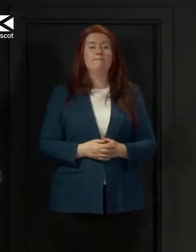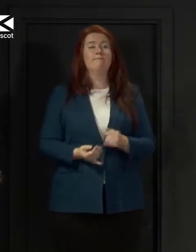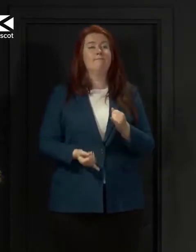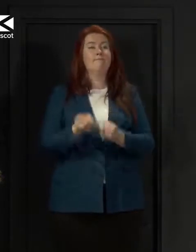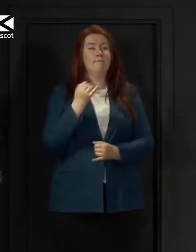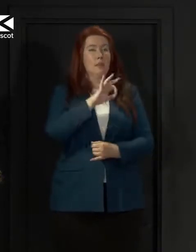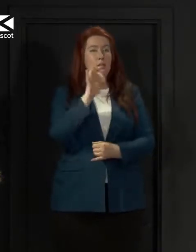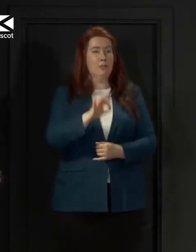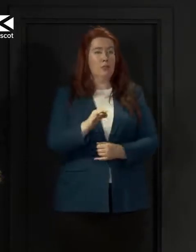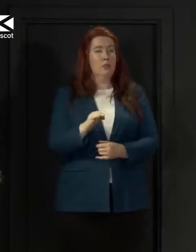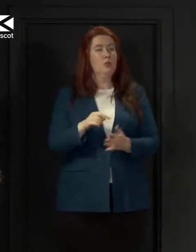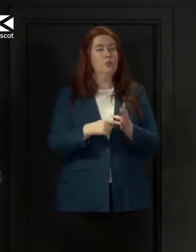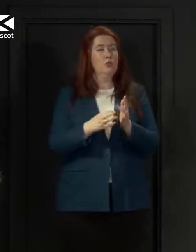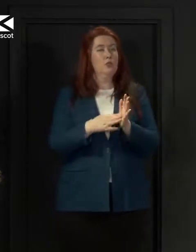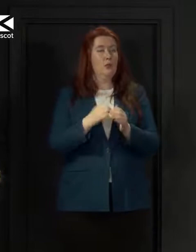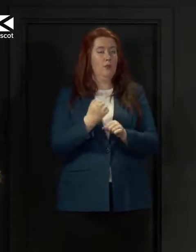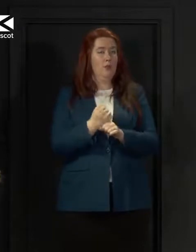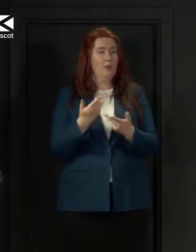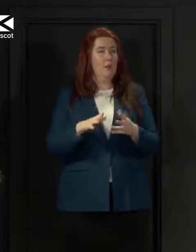Tom Gordon from the Herald